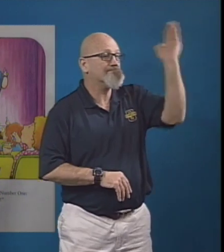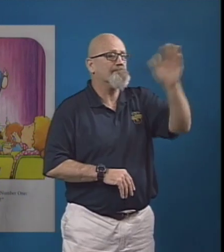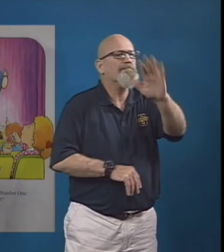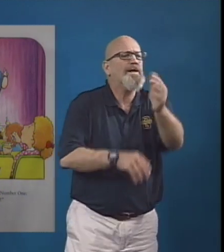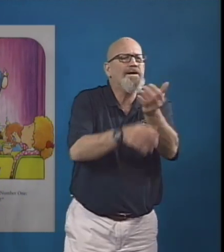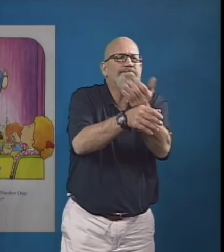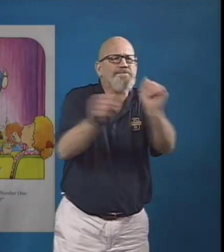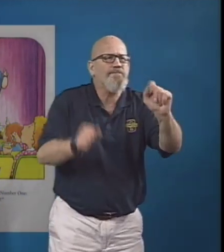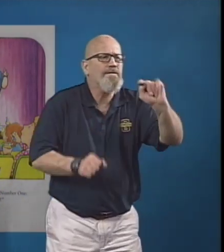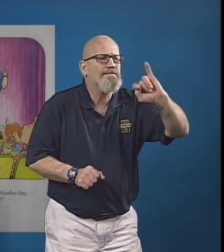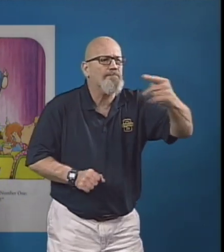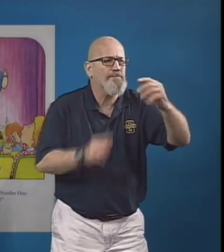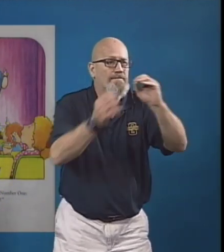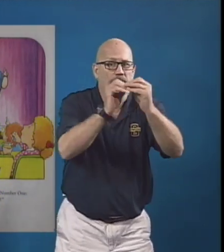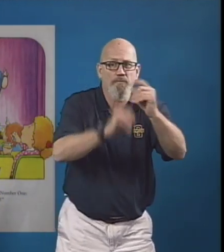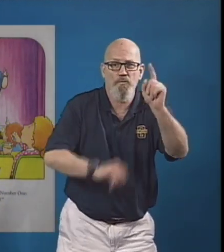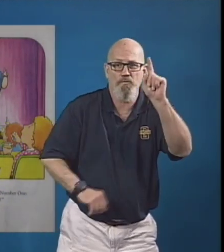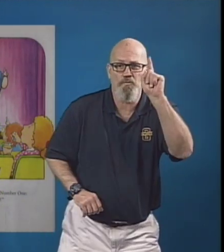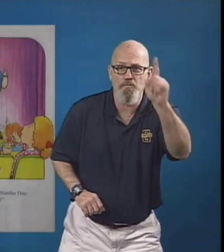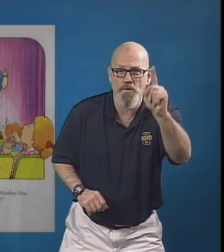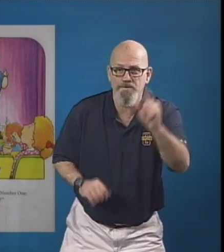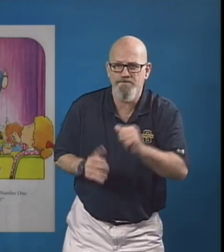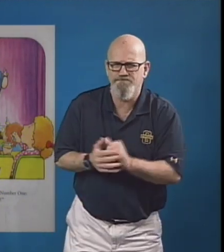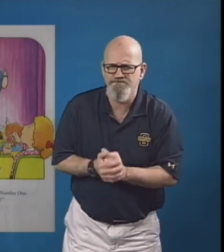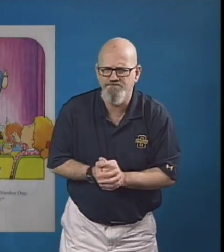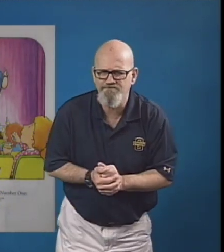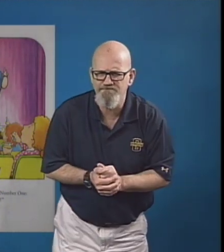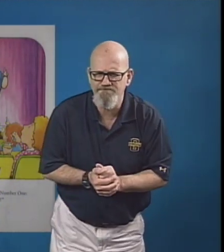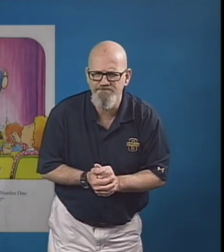Officer Buckle gave safety tip number one.